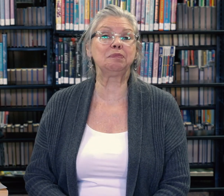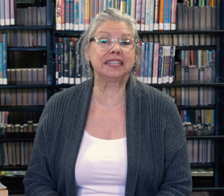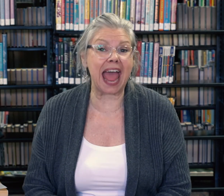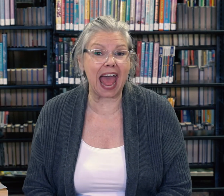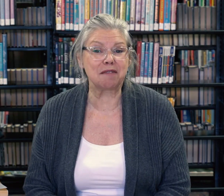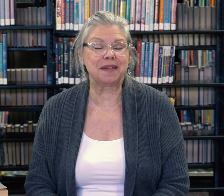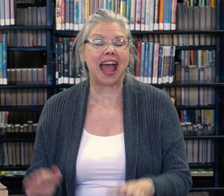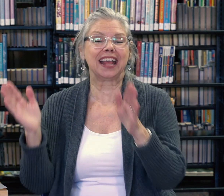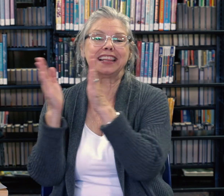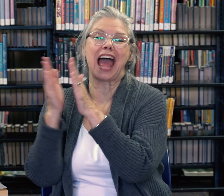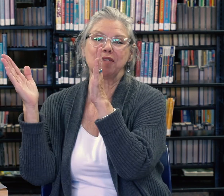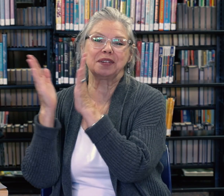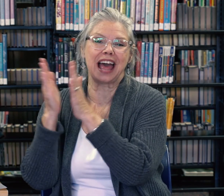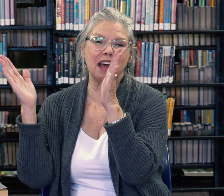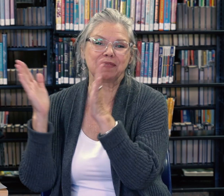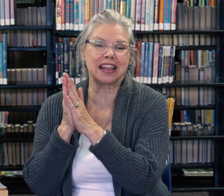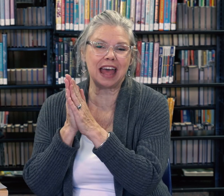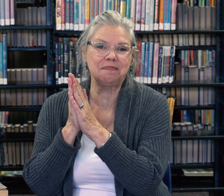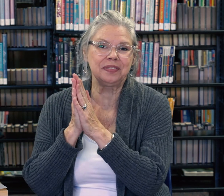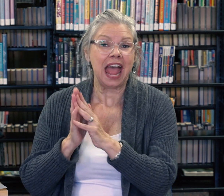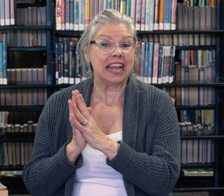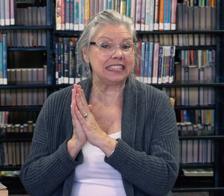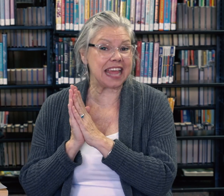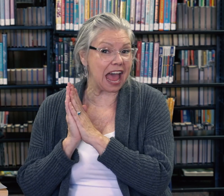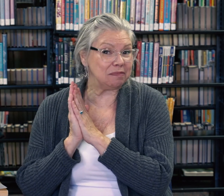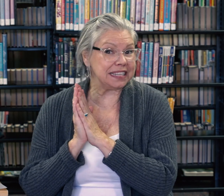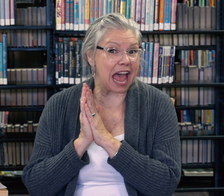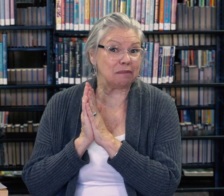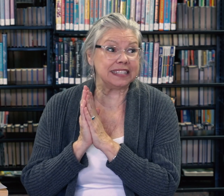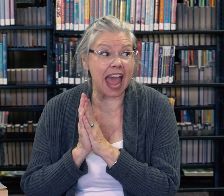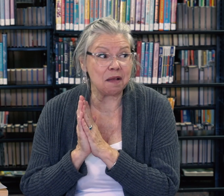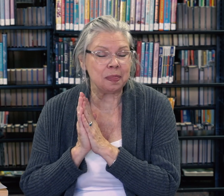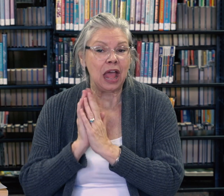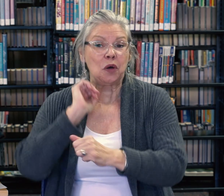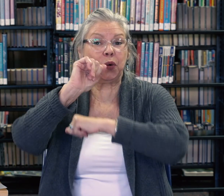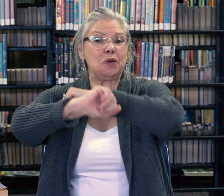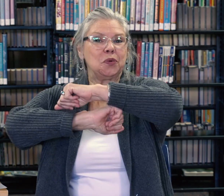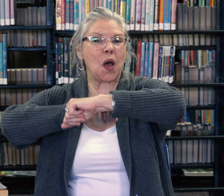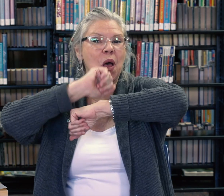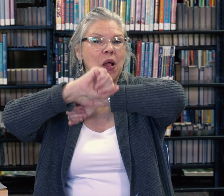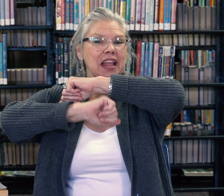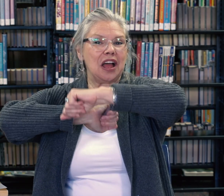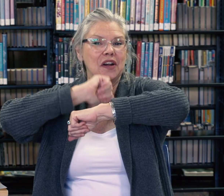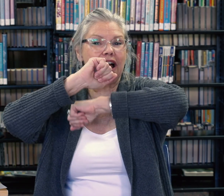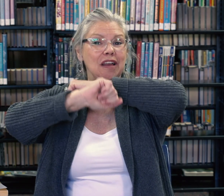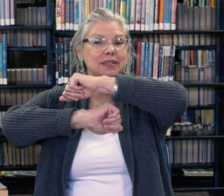tap clap clap clap tap tap tap we roll our arms